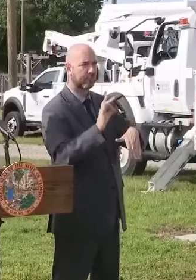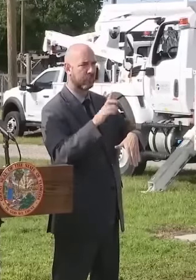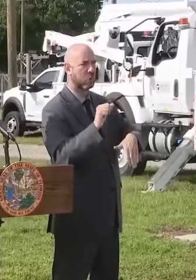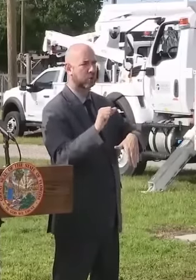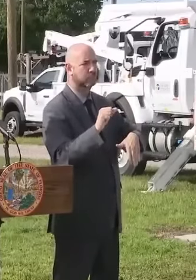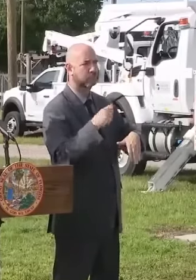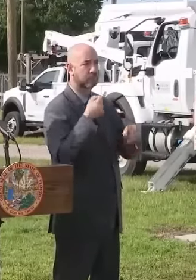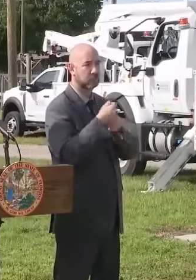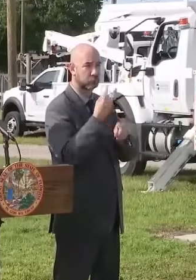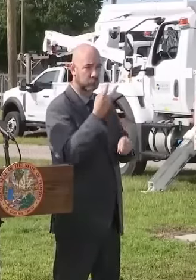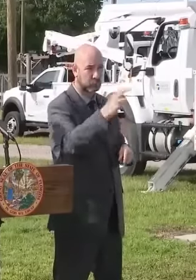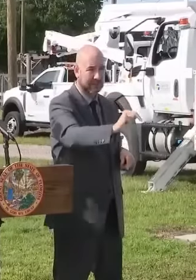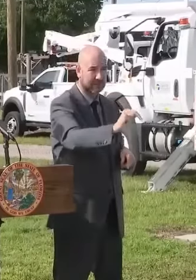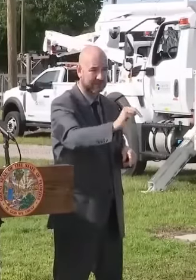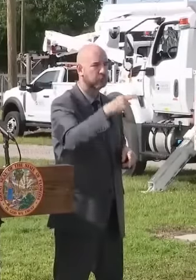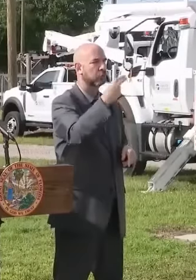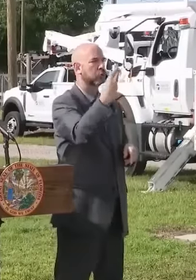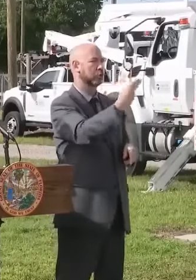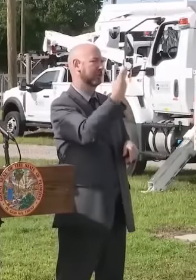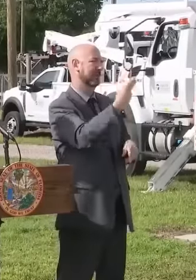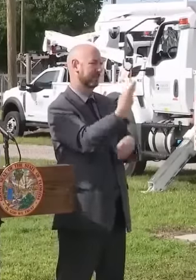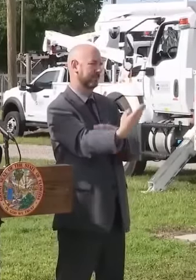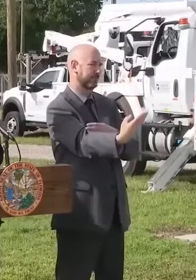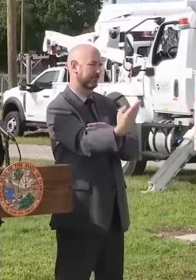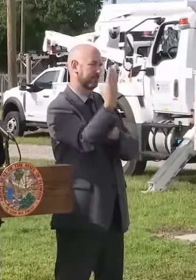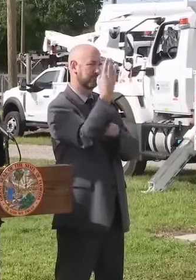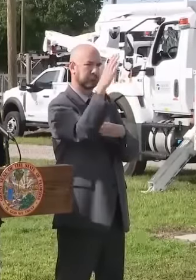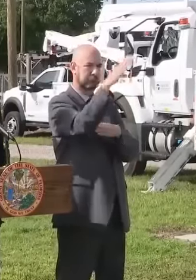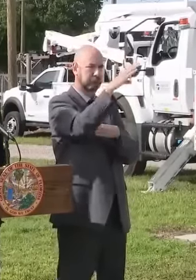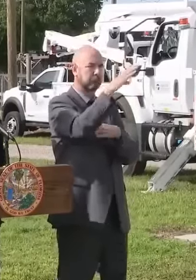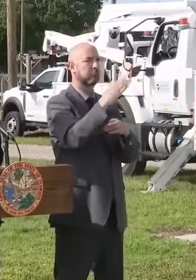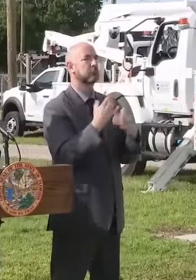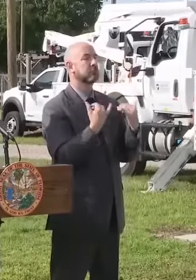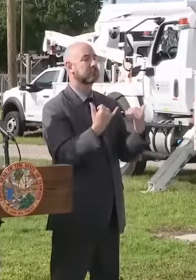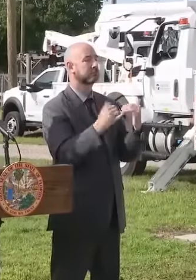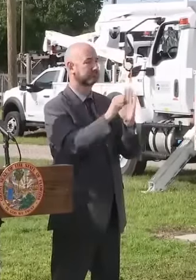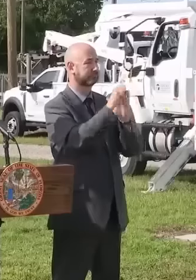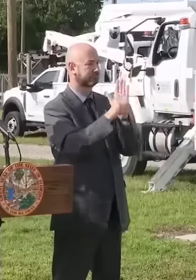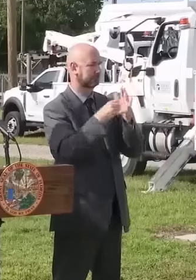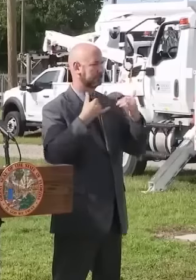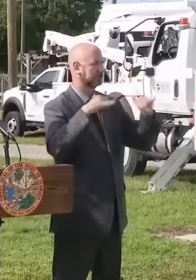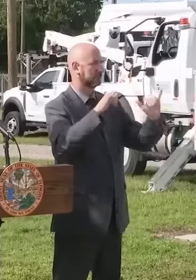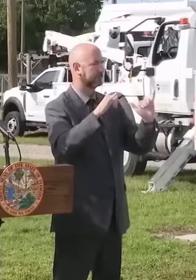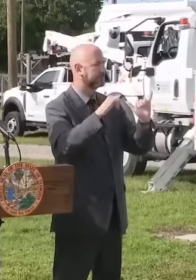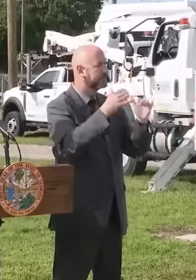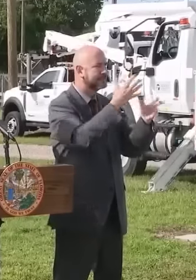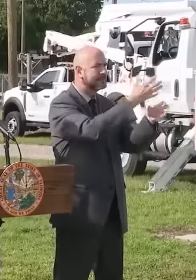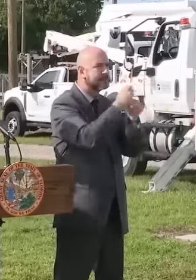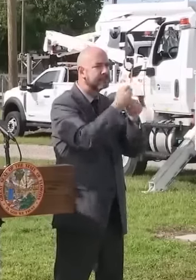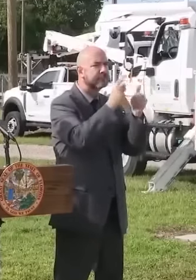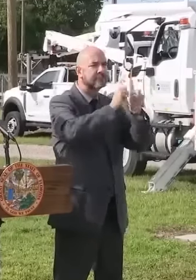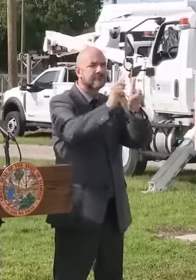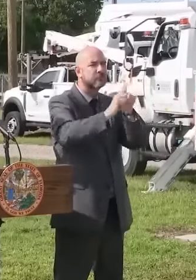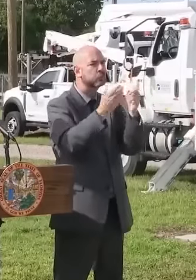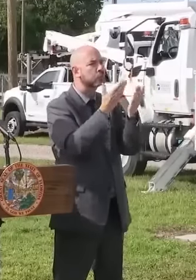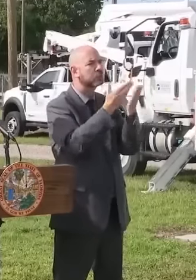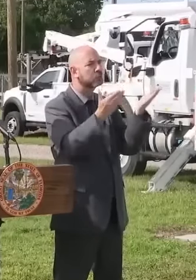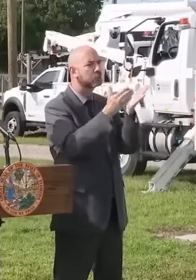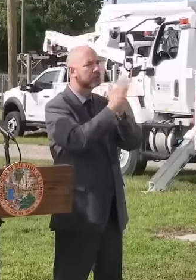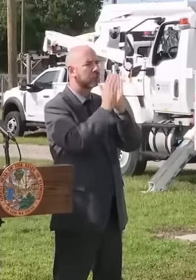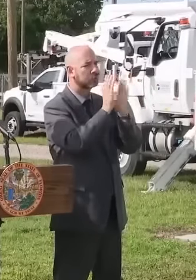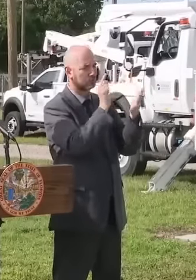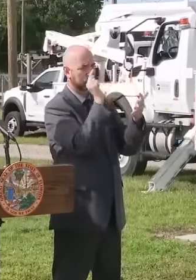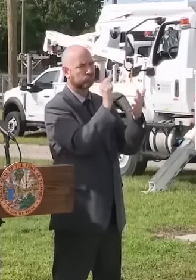The state continues to work on more than 750 resource requests from counties in many areas to the south are